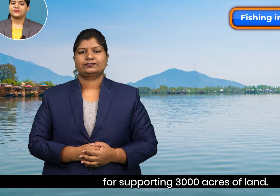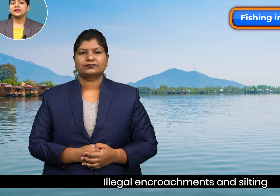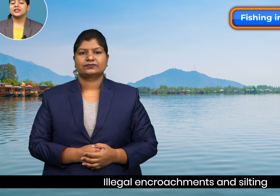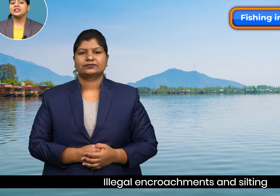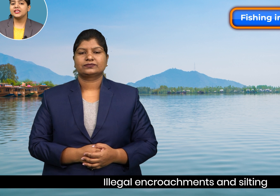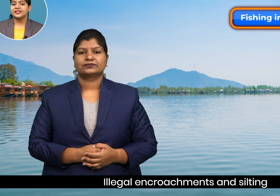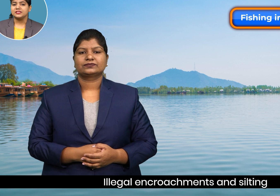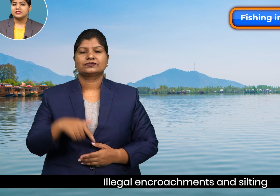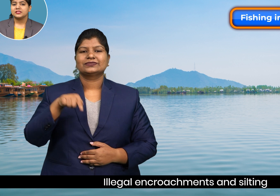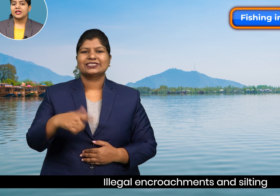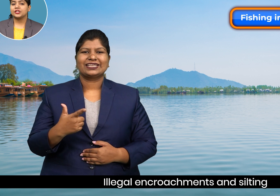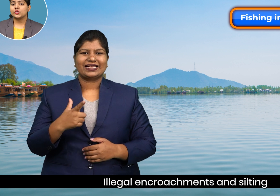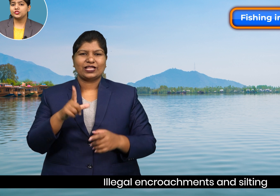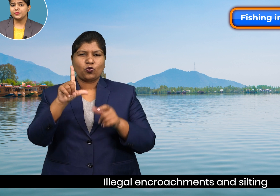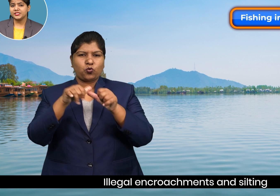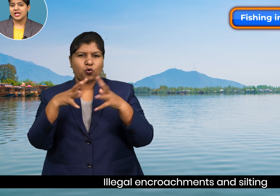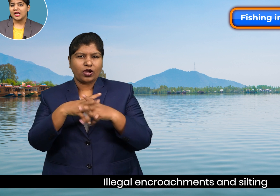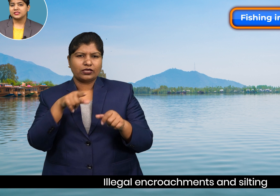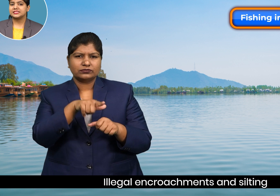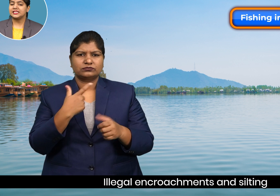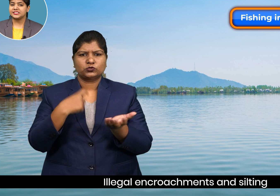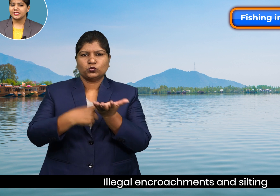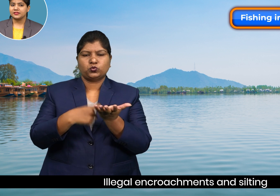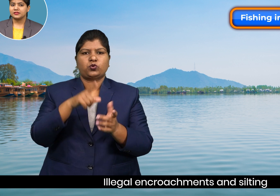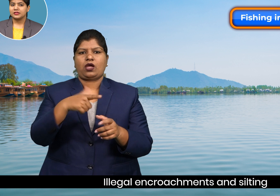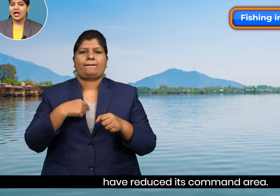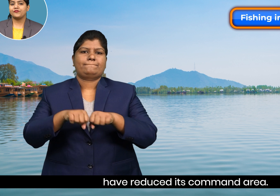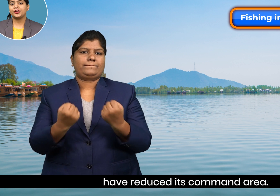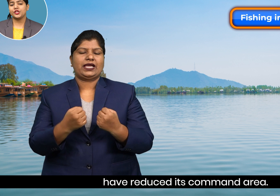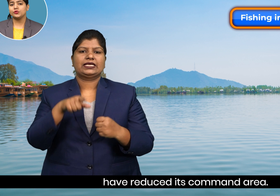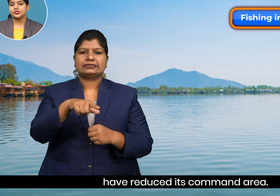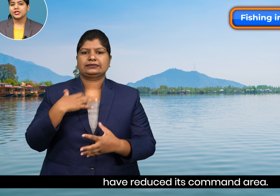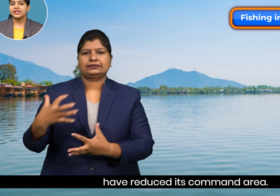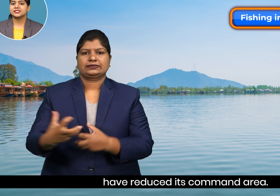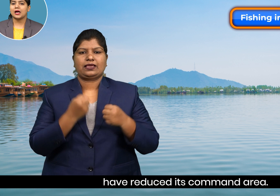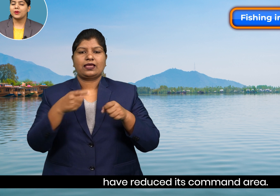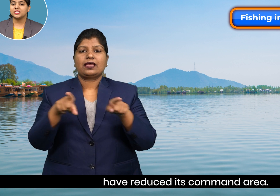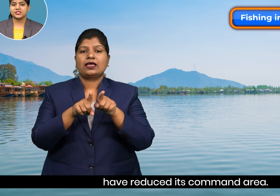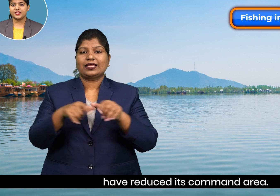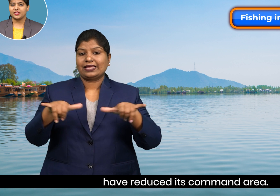Illegal encroachments and silting have reduced its command area.